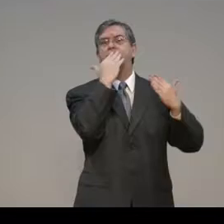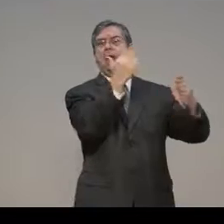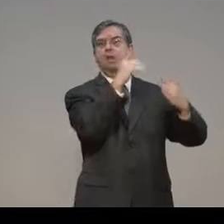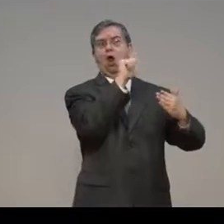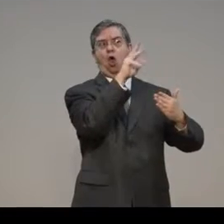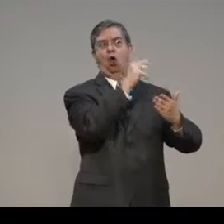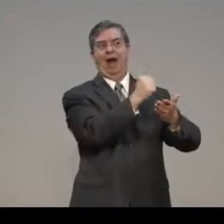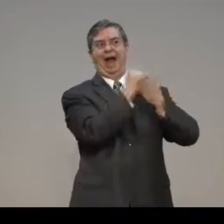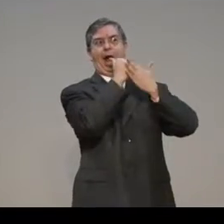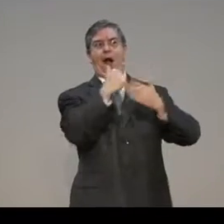It was good.